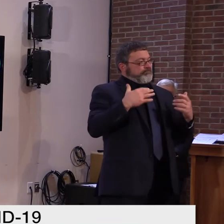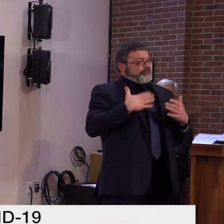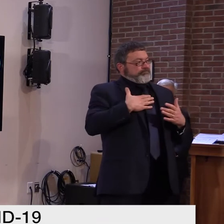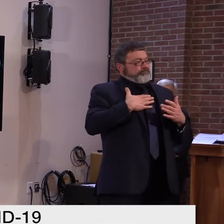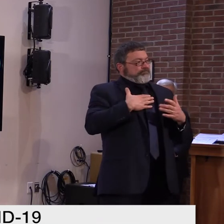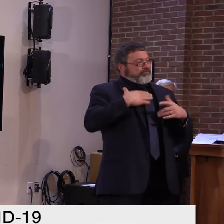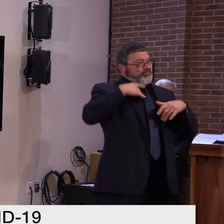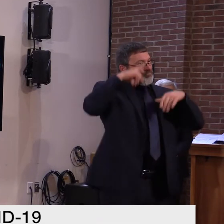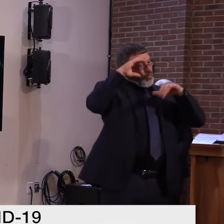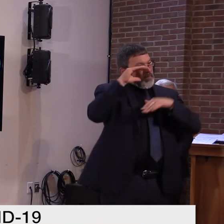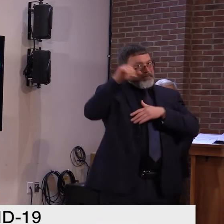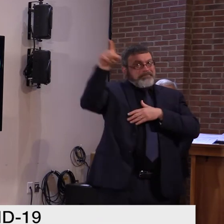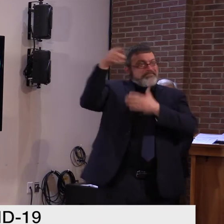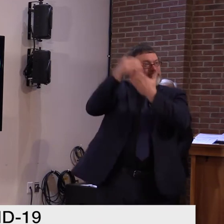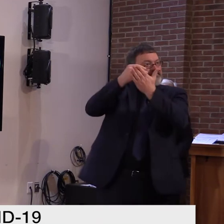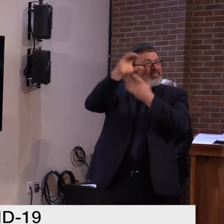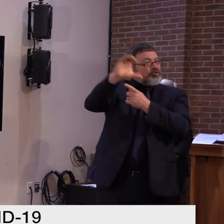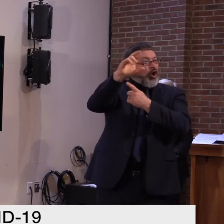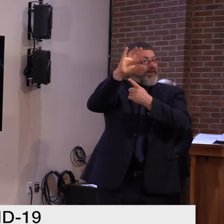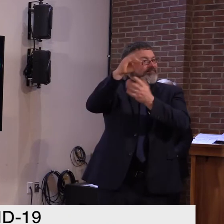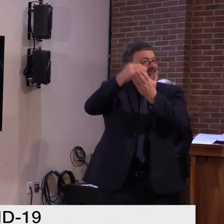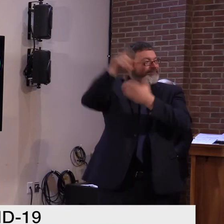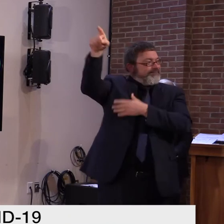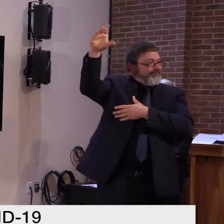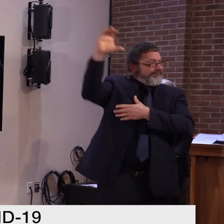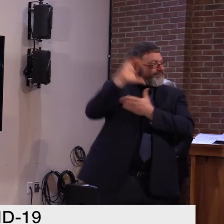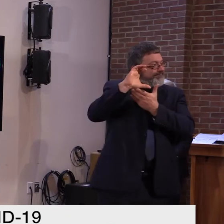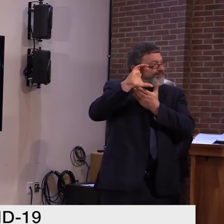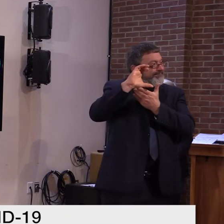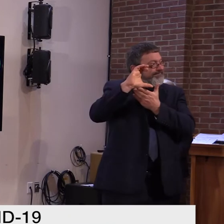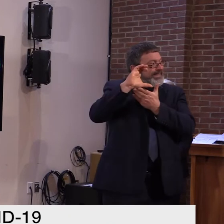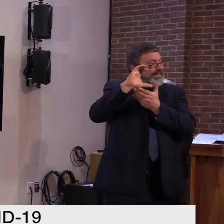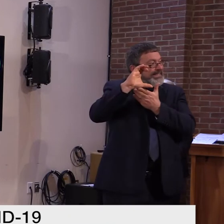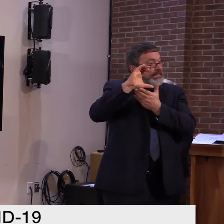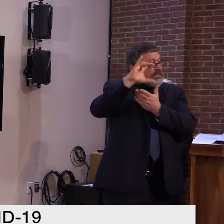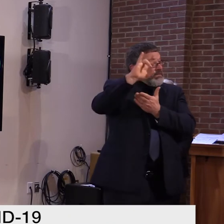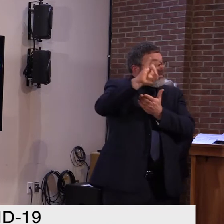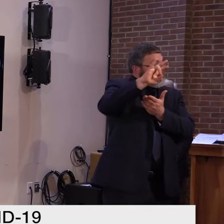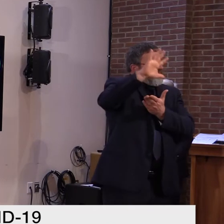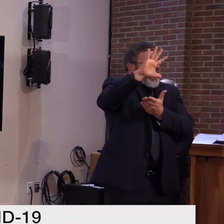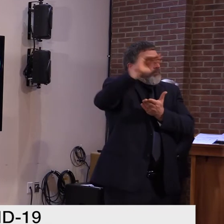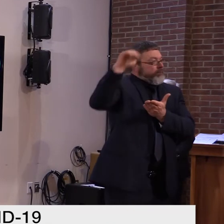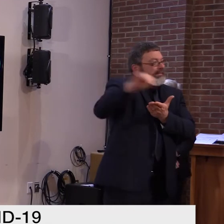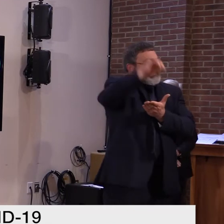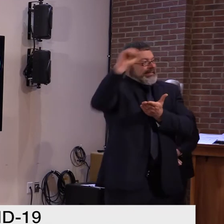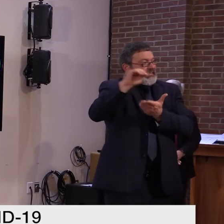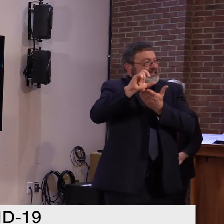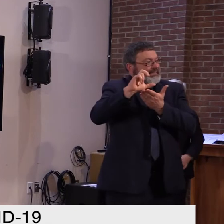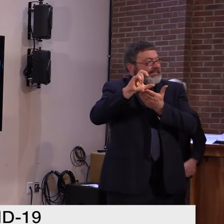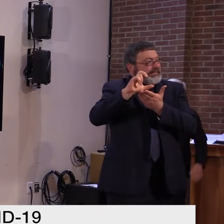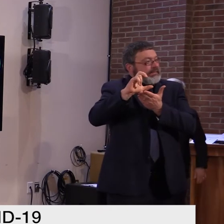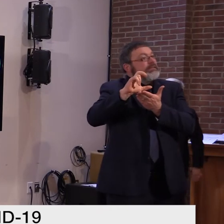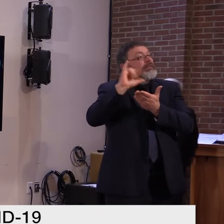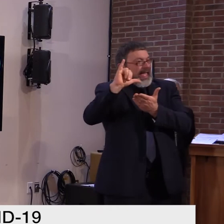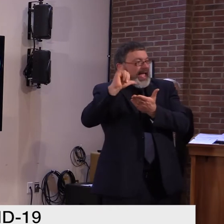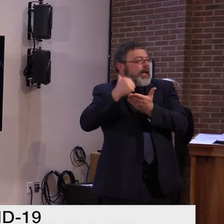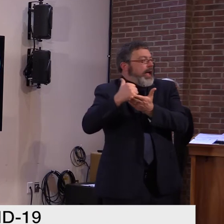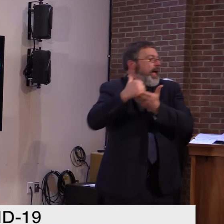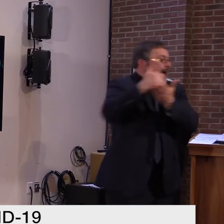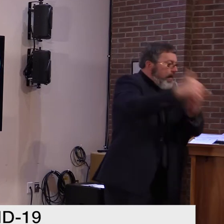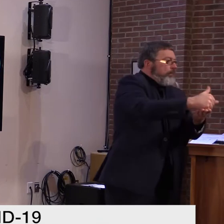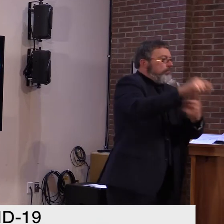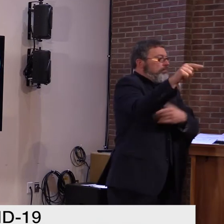$75 million for that sector in particular and businesses at large